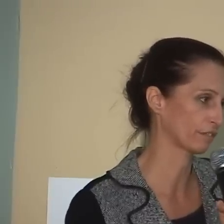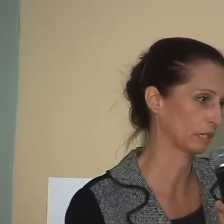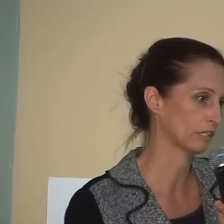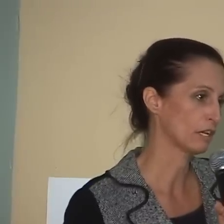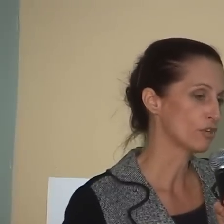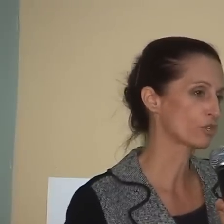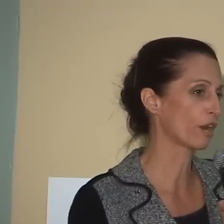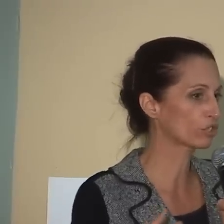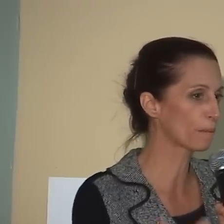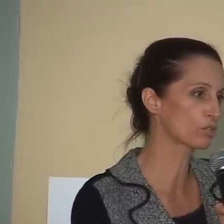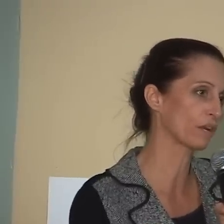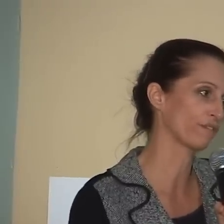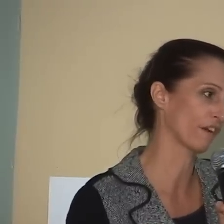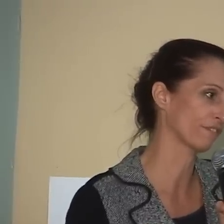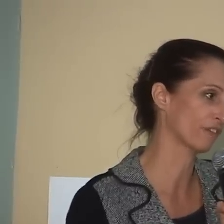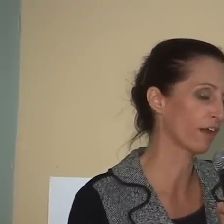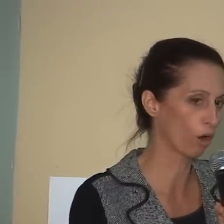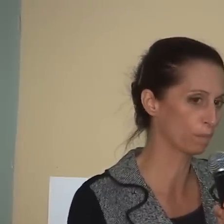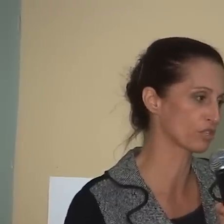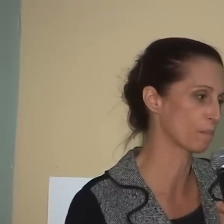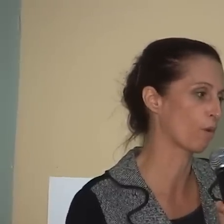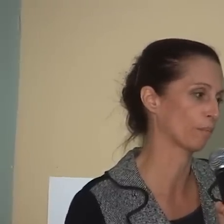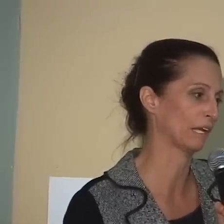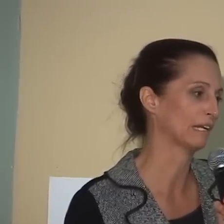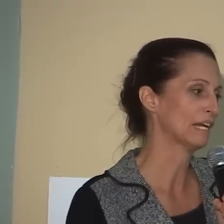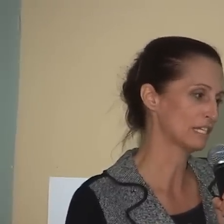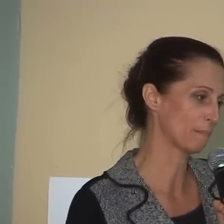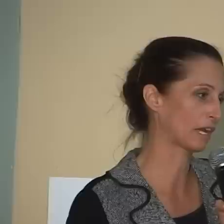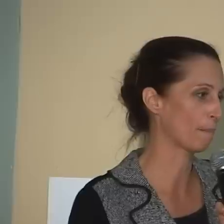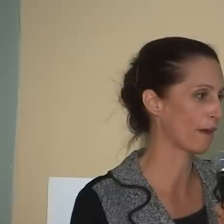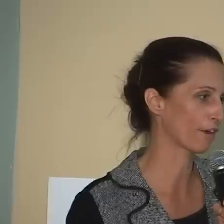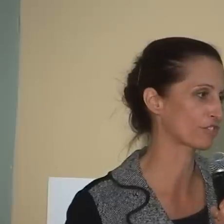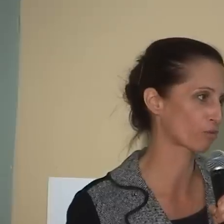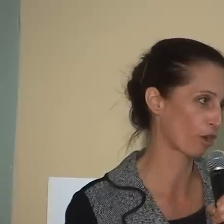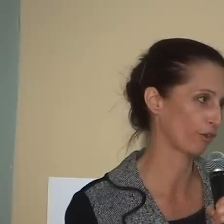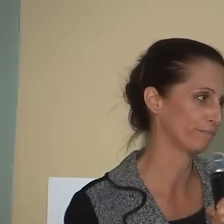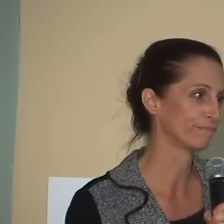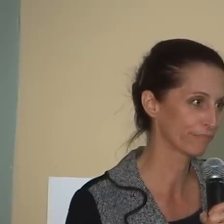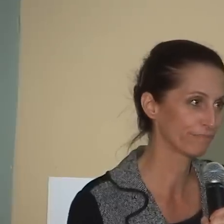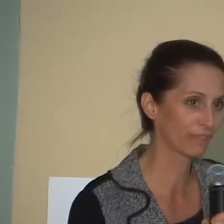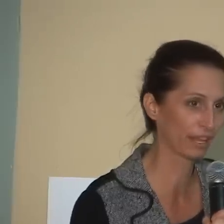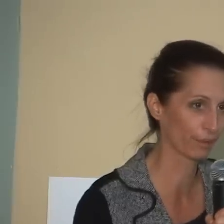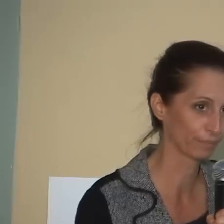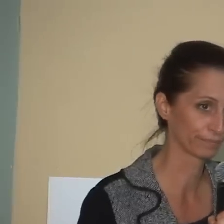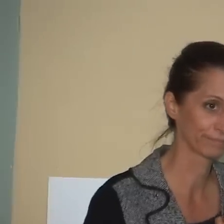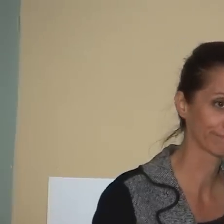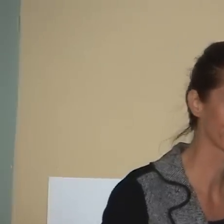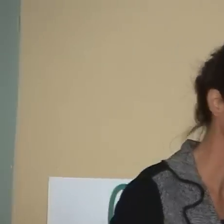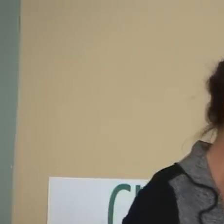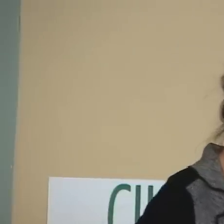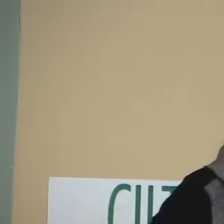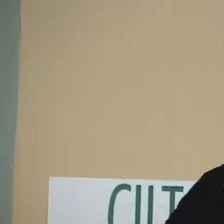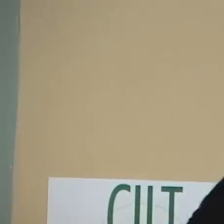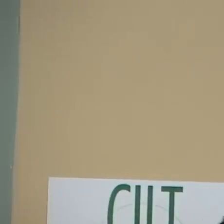our civic government. So on October 25, I hope you'll support me to become mayor of Toronto. Thank you.